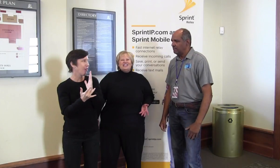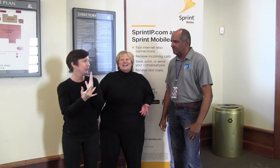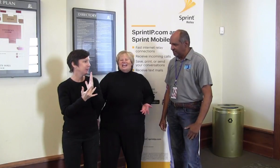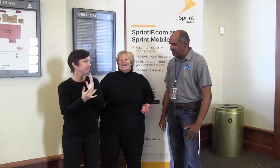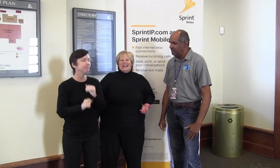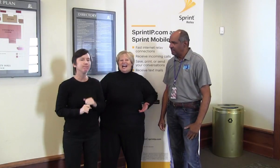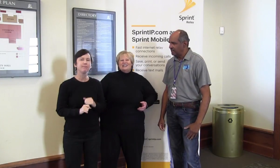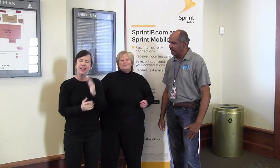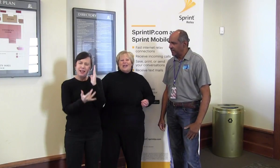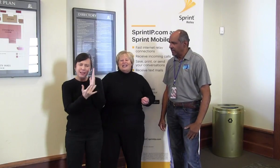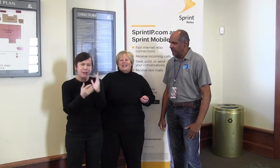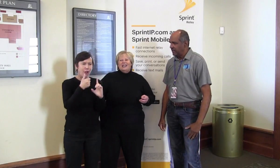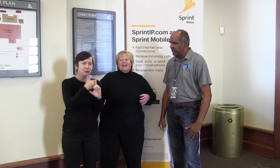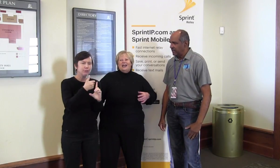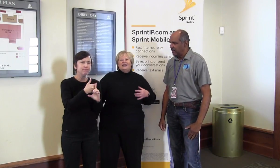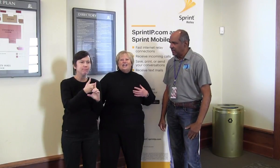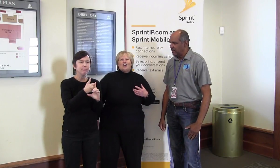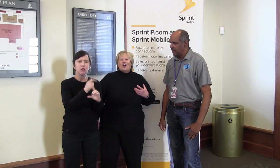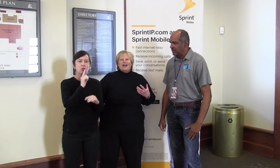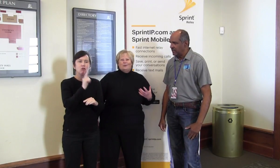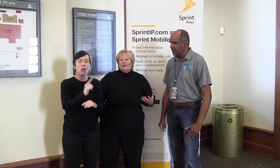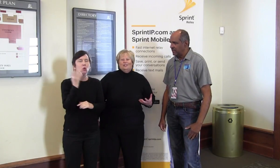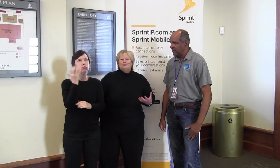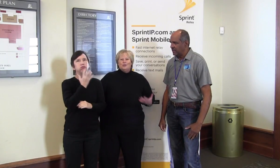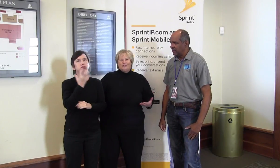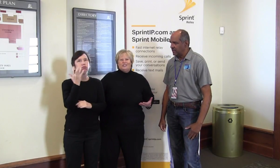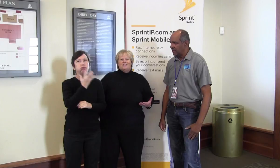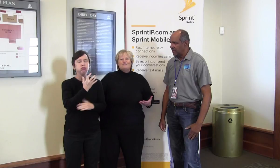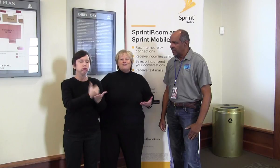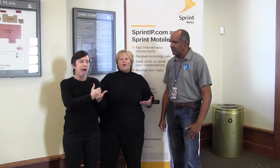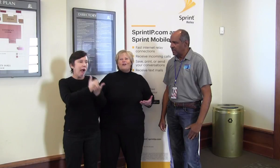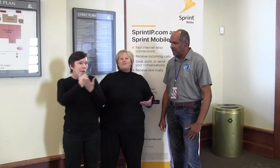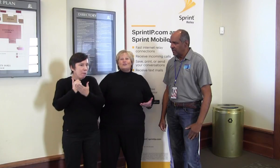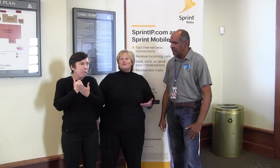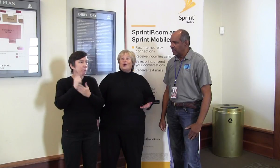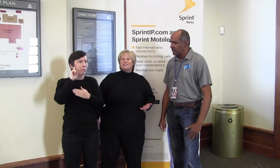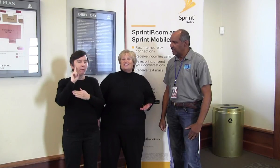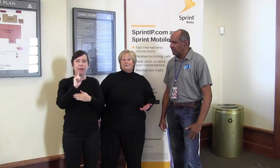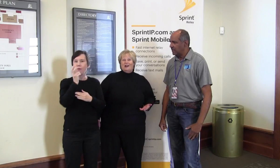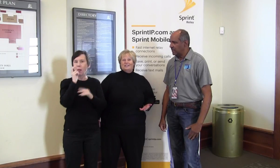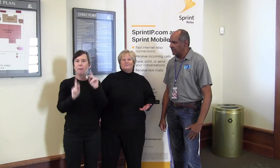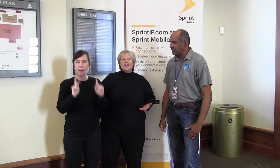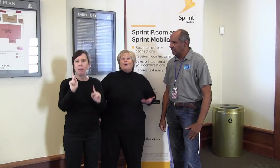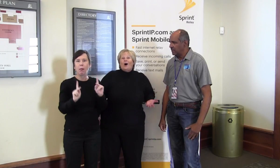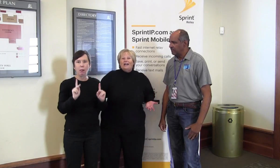has been an incredible boost for folks who are Deaf-Blind. Why?